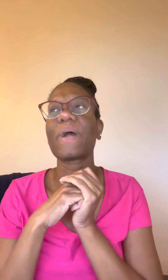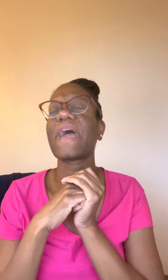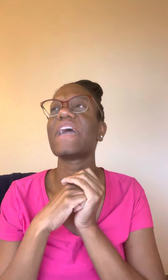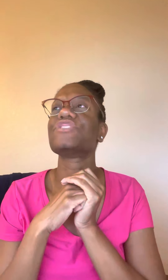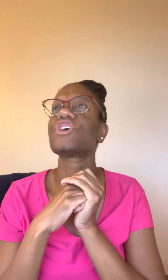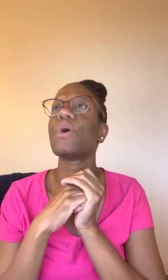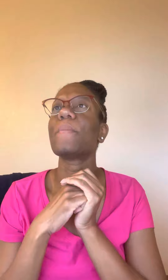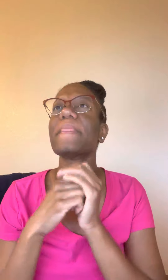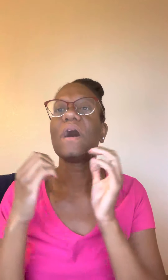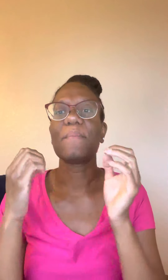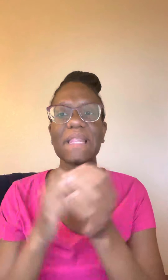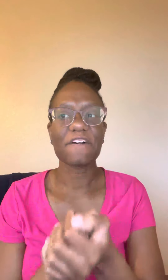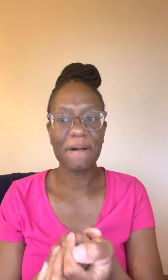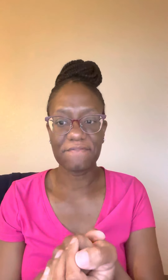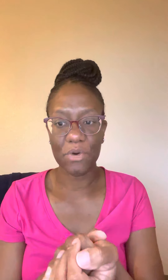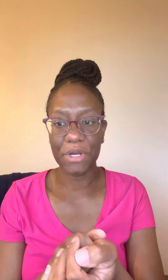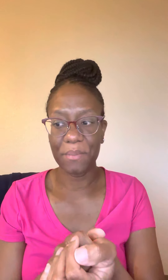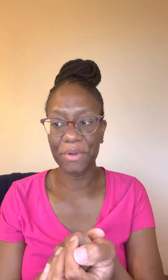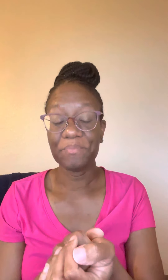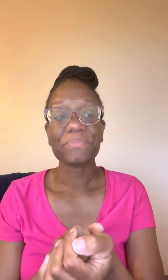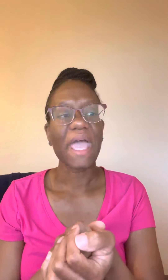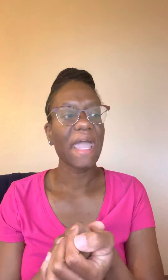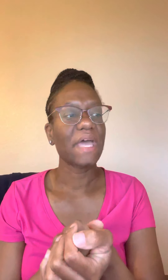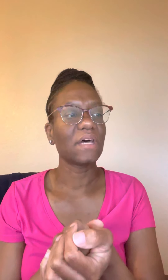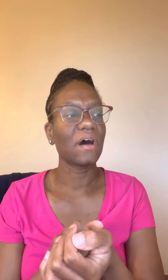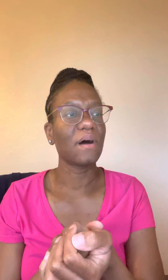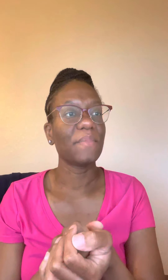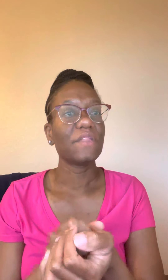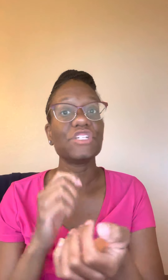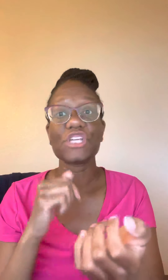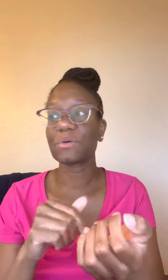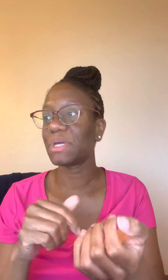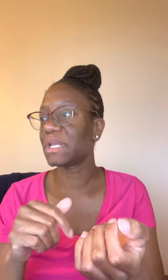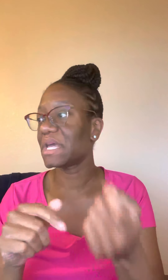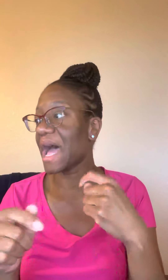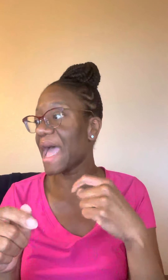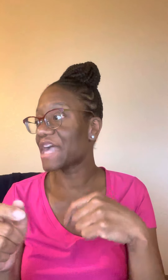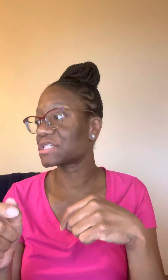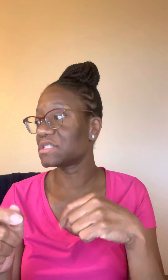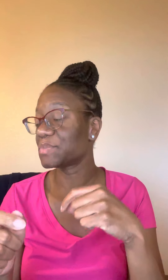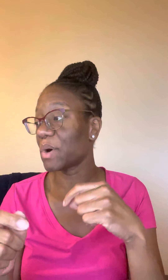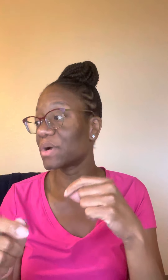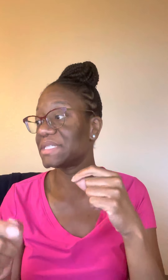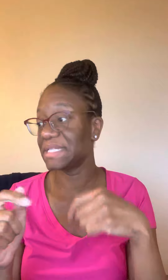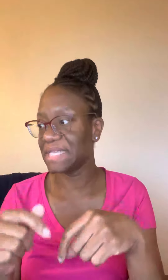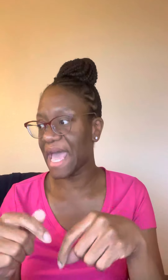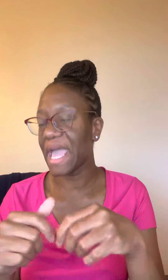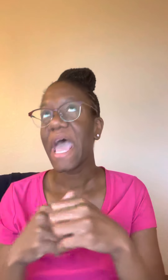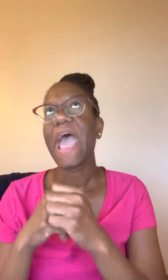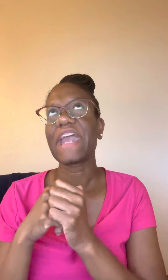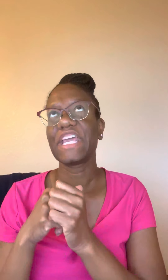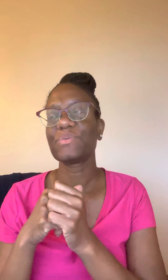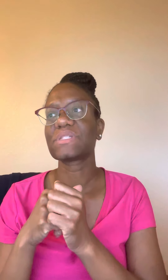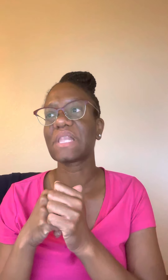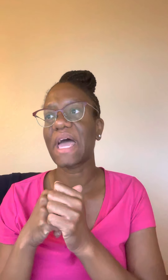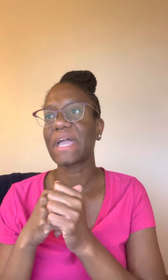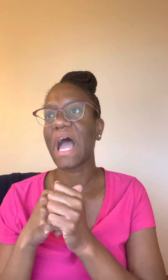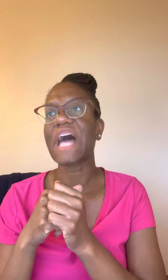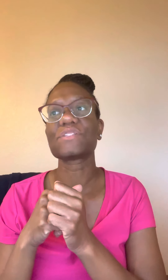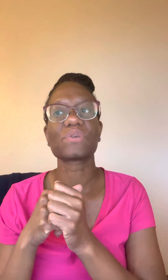Okay. And so, um, I left my phone number and, um, the gentleman and I actually spoke today and he was like, I just want to